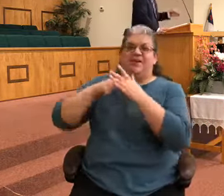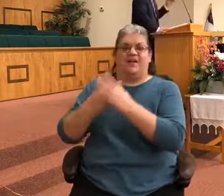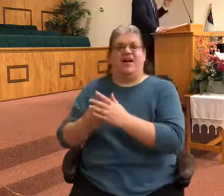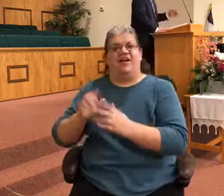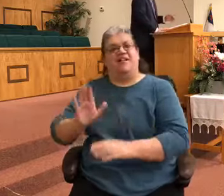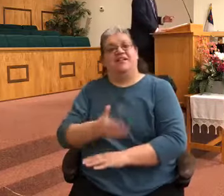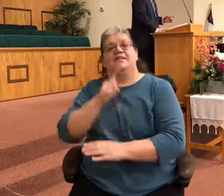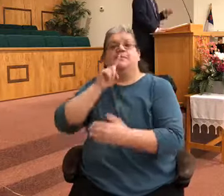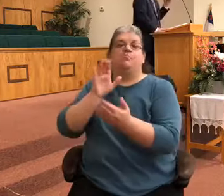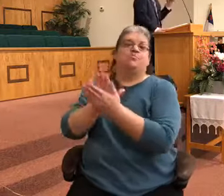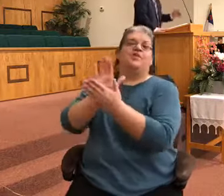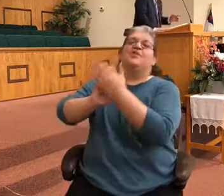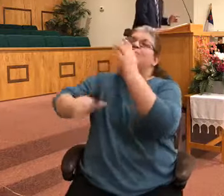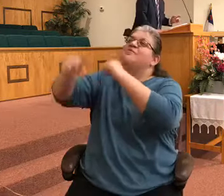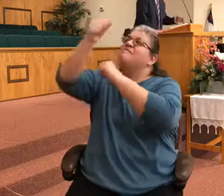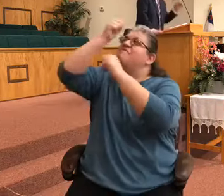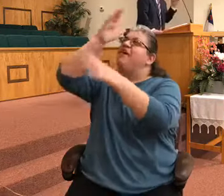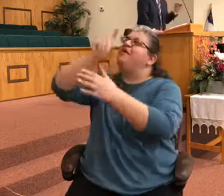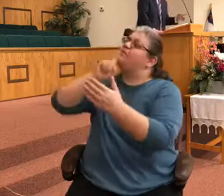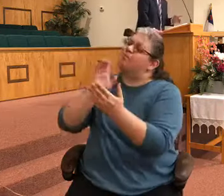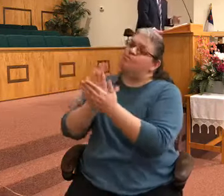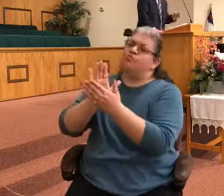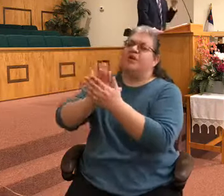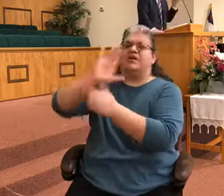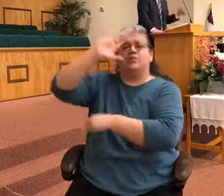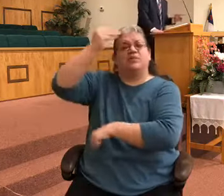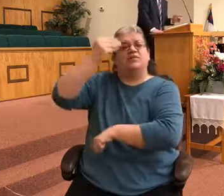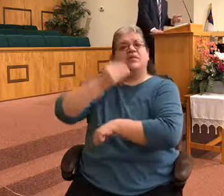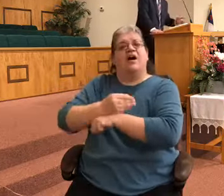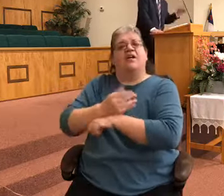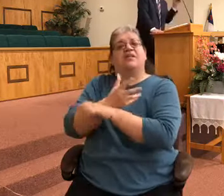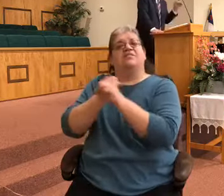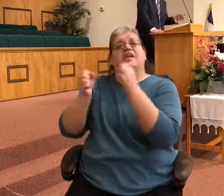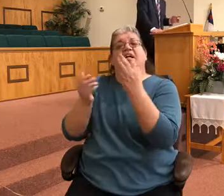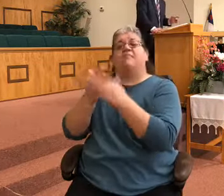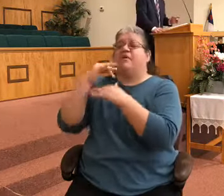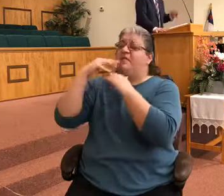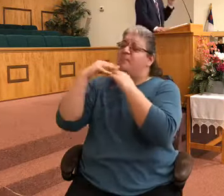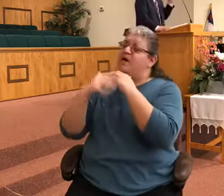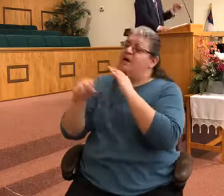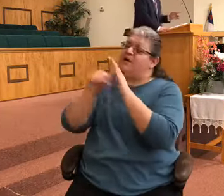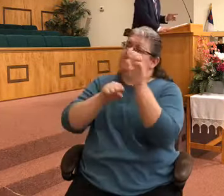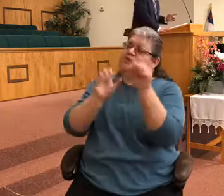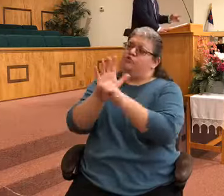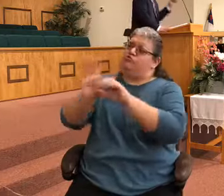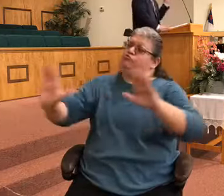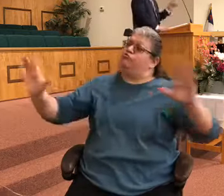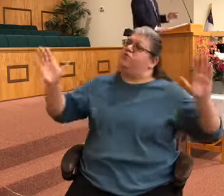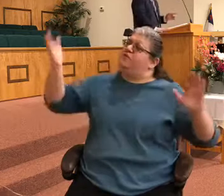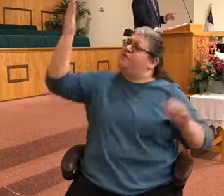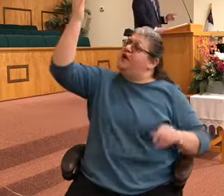save the blood of the crucify one save